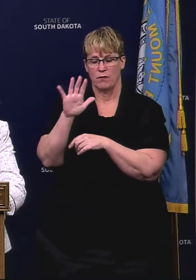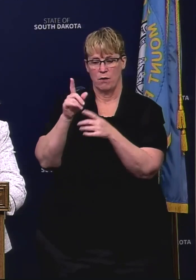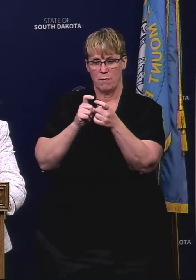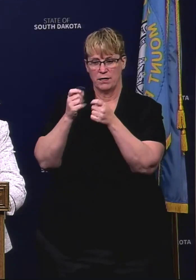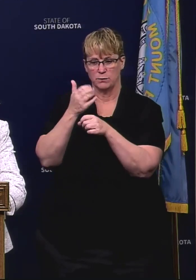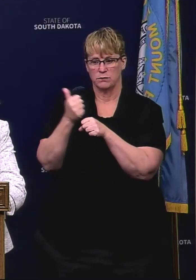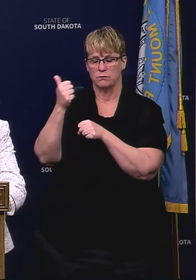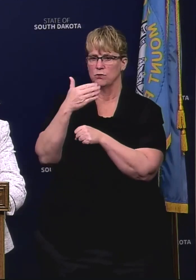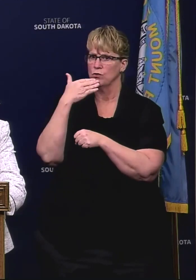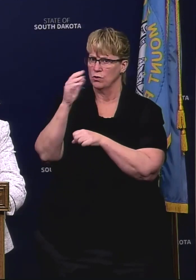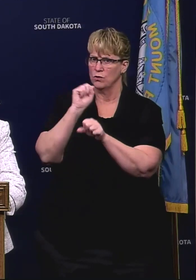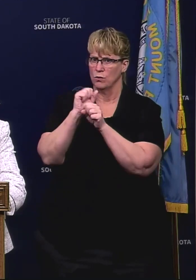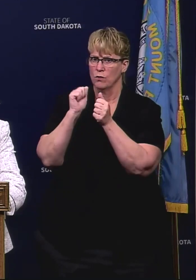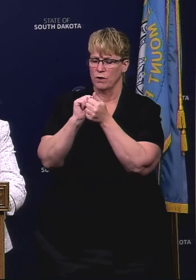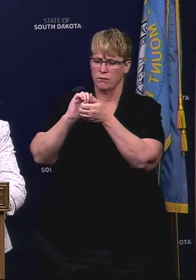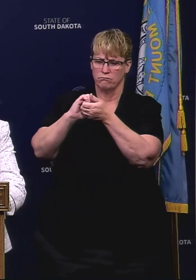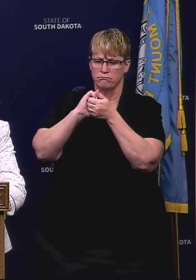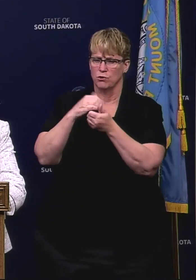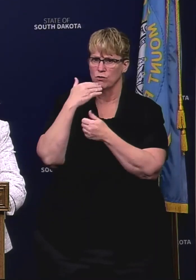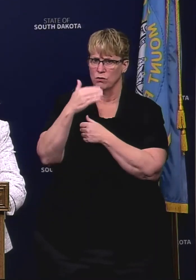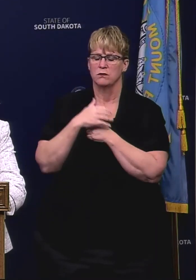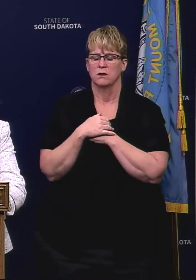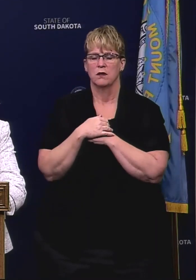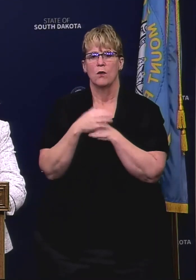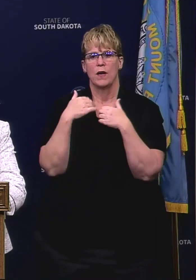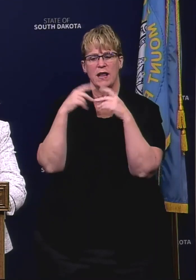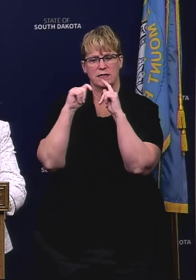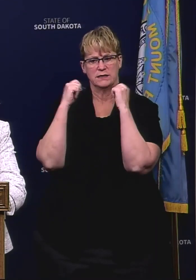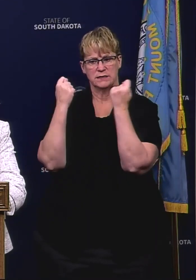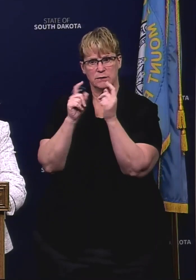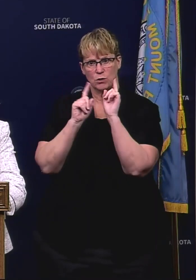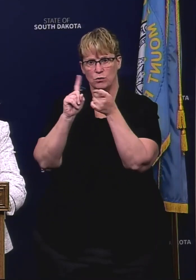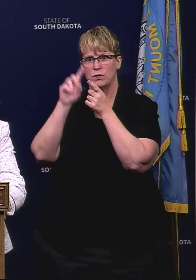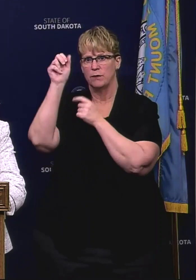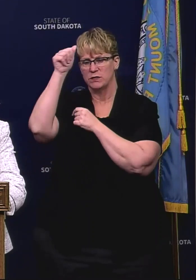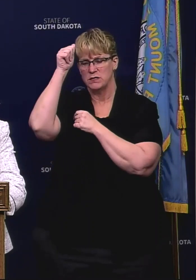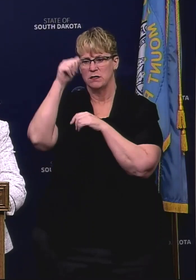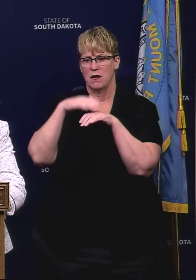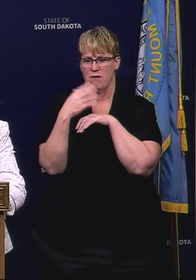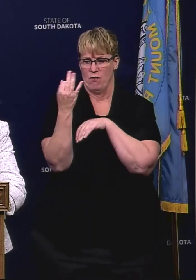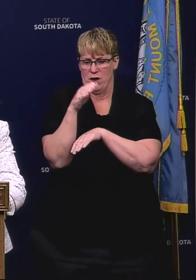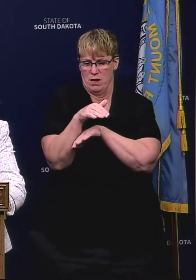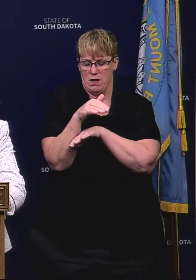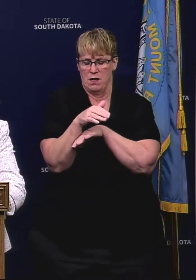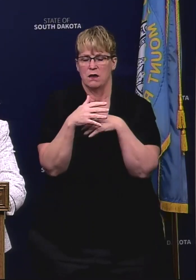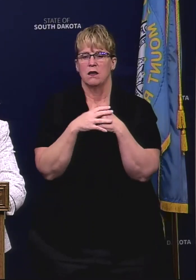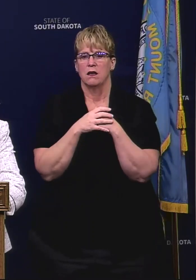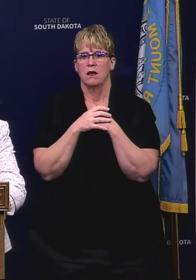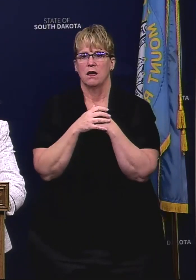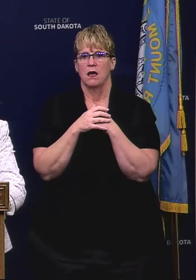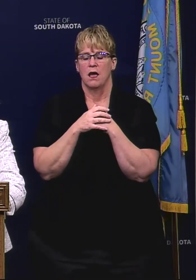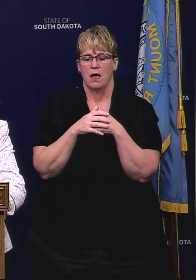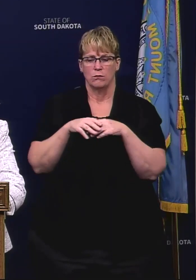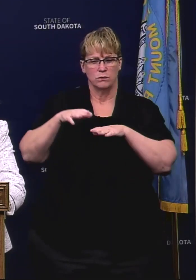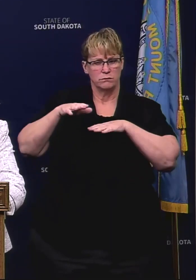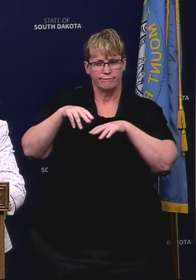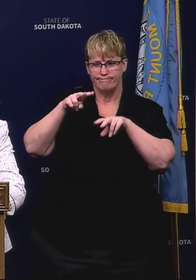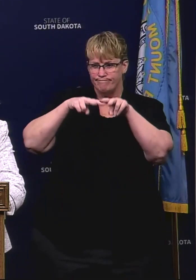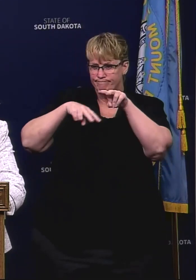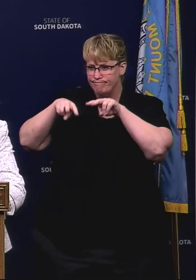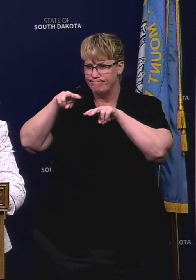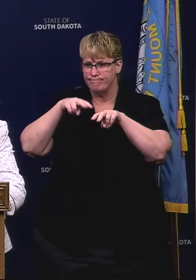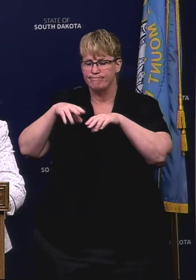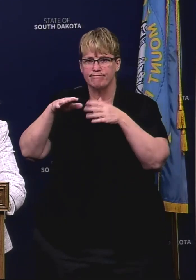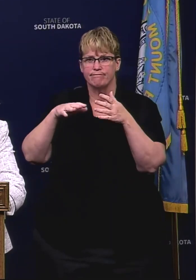excellent to work with. We were able to get a team up to Aberdeen on a Friday night and walk through the facility,